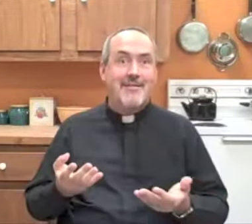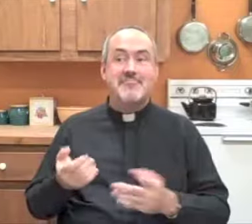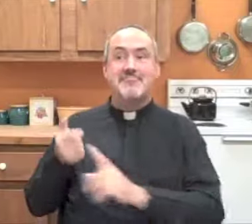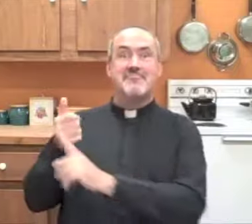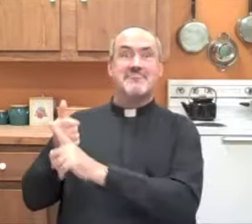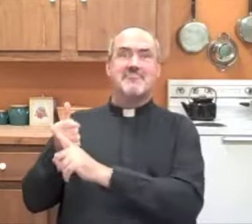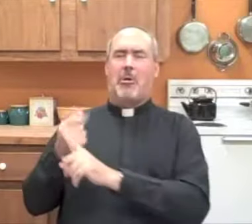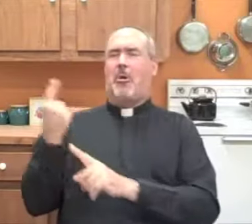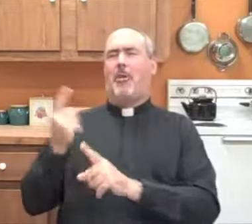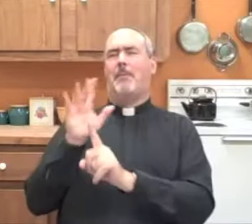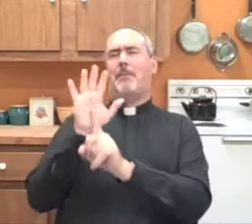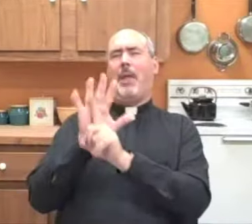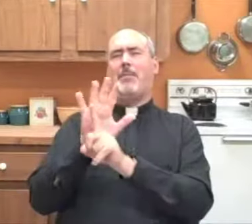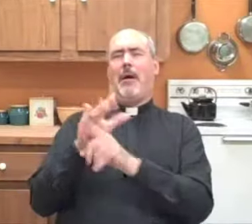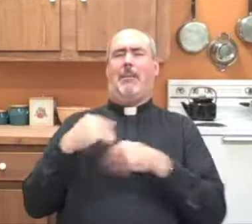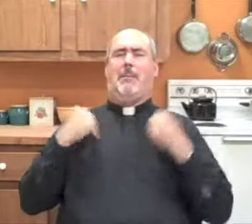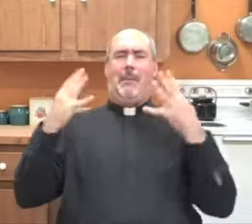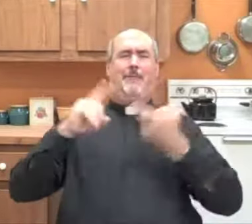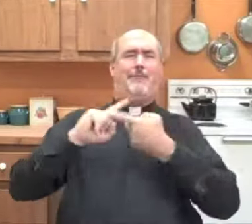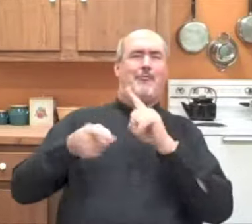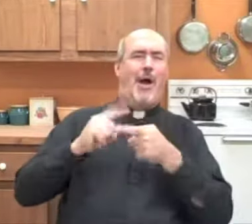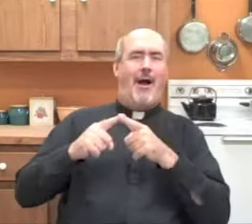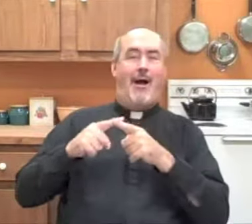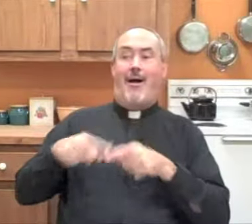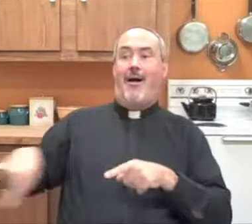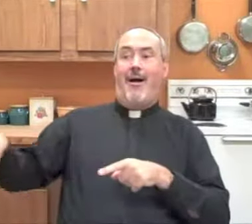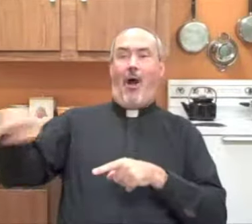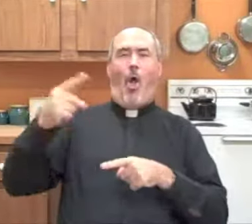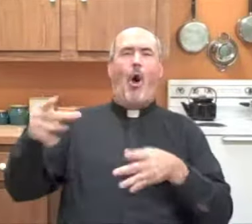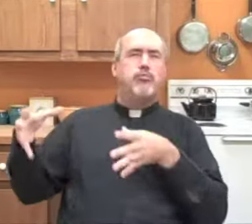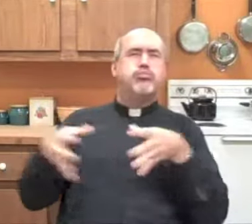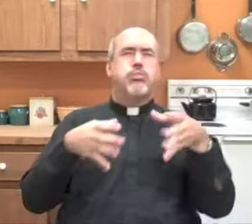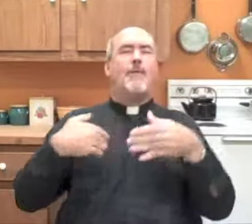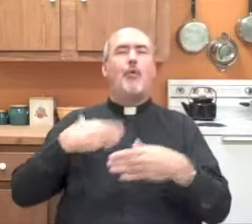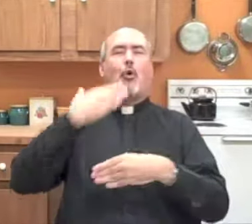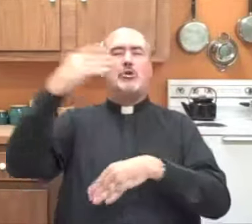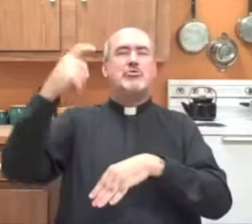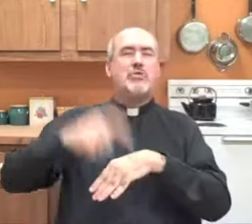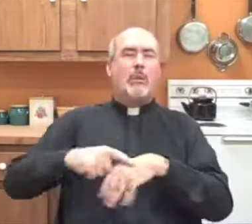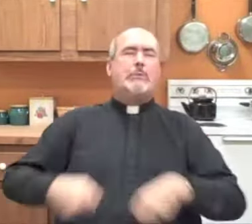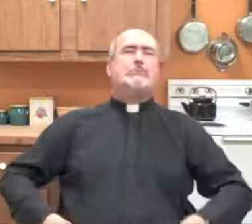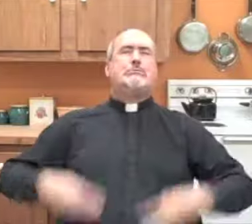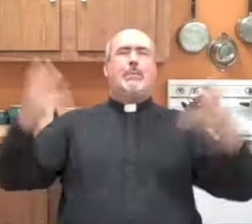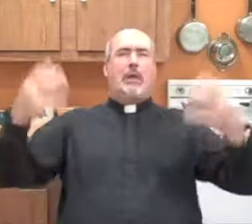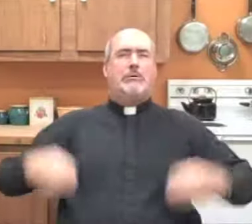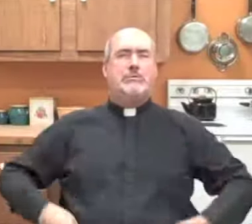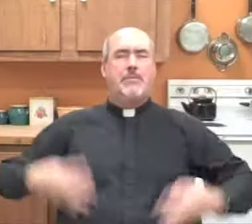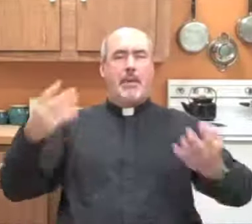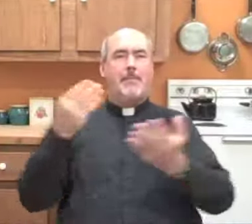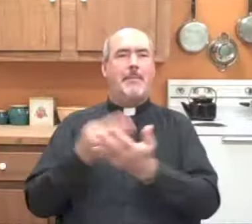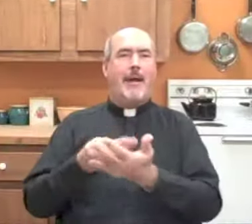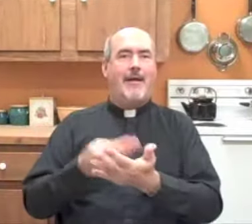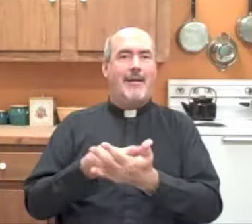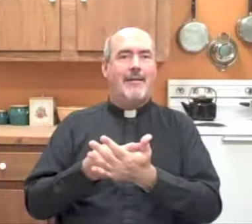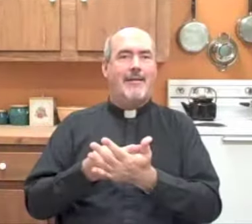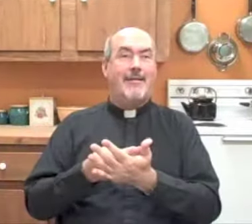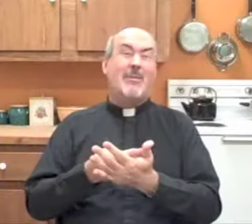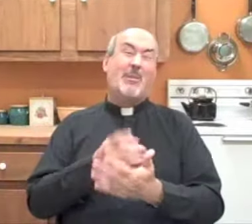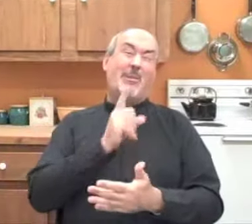and plenty of food, and was well provided for. He was very popular and had a lot of friends, and would always go out on the